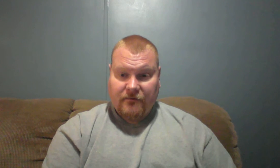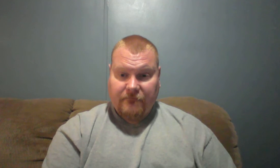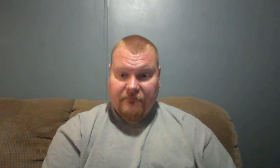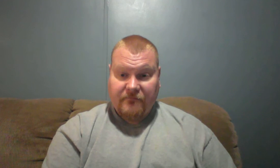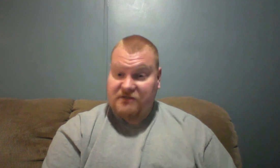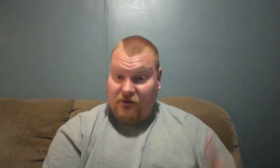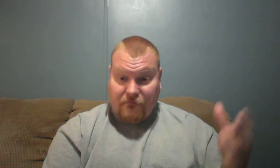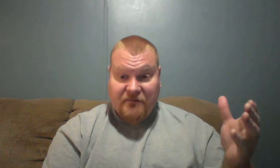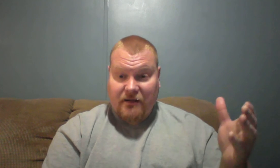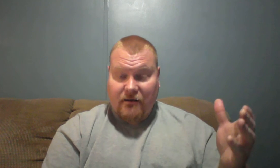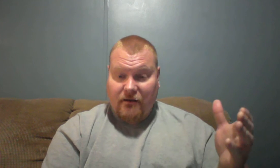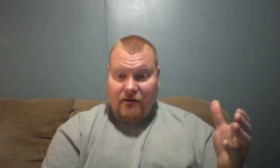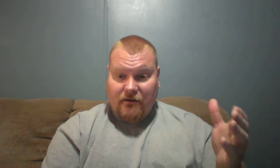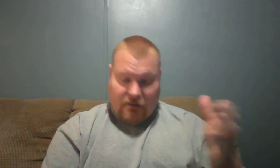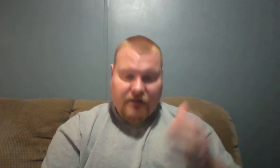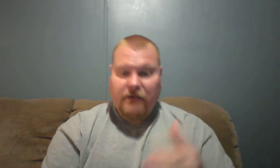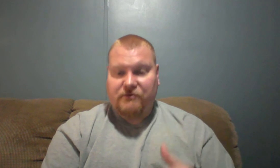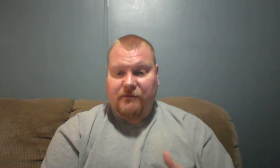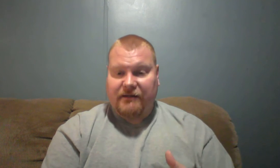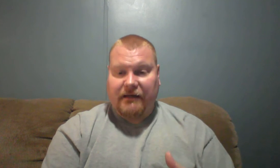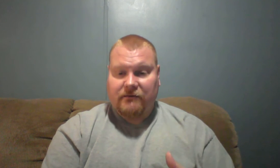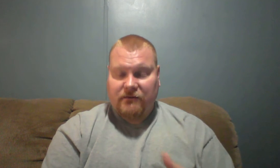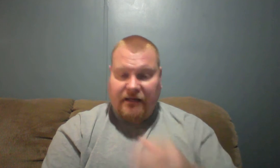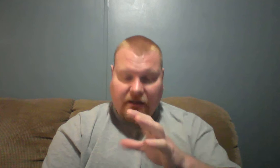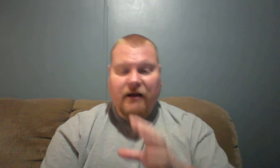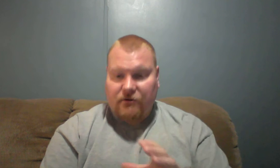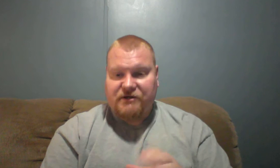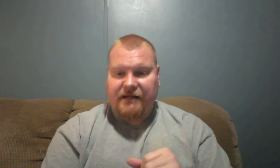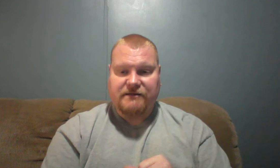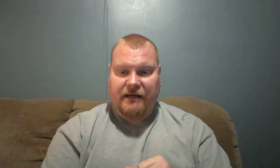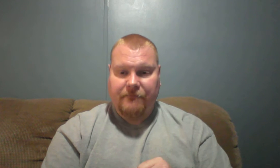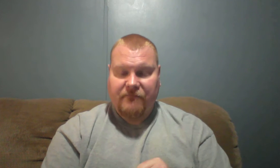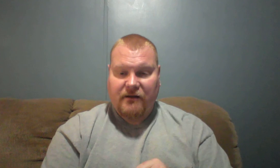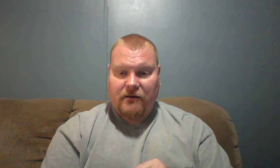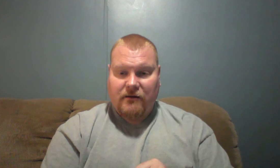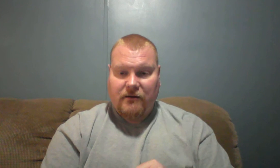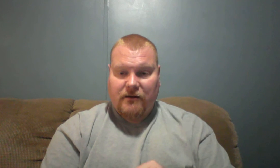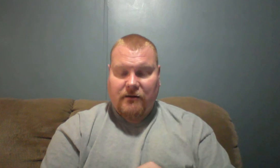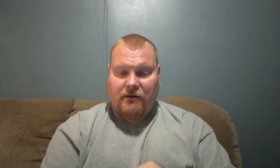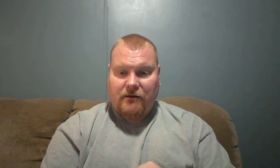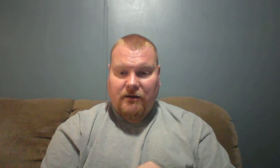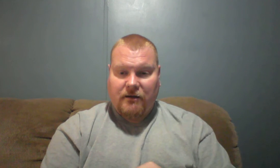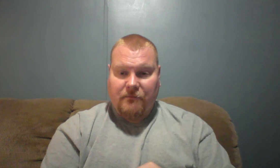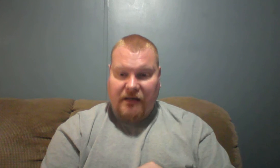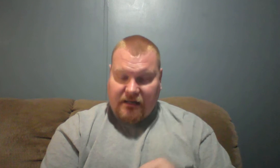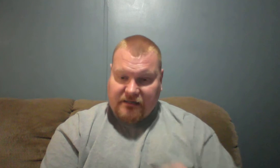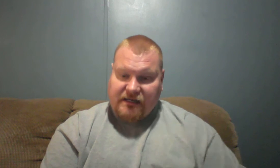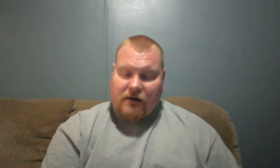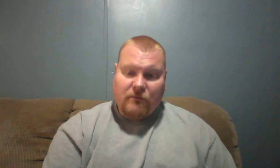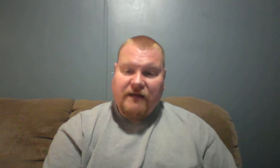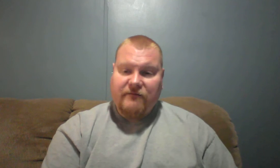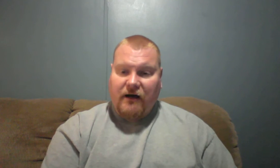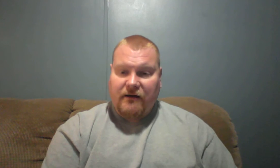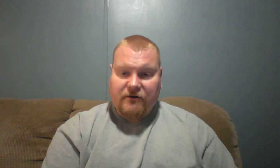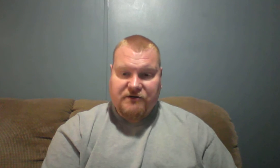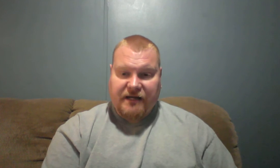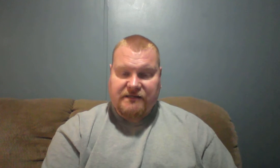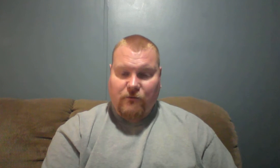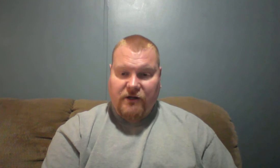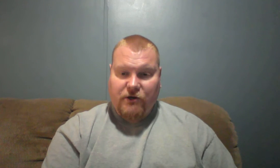so God knows about that and God understands that. but like I I don't believe God understands that when you